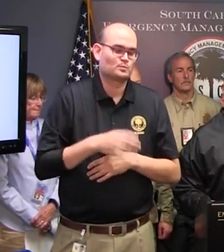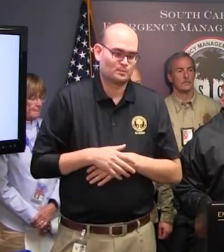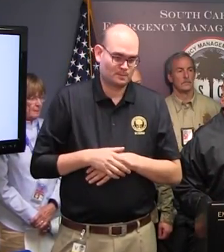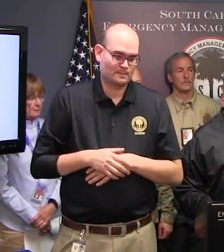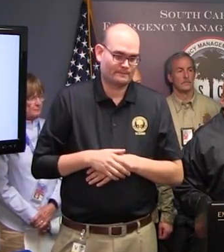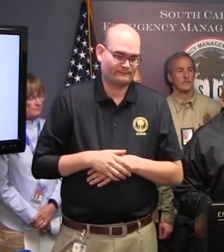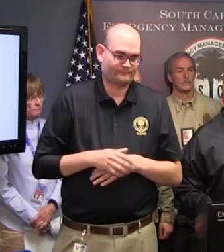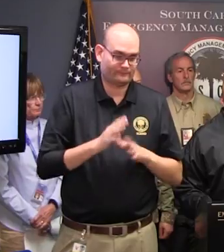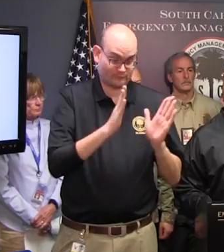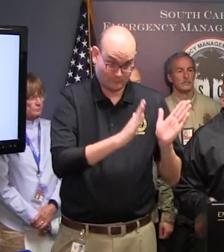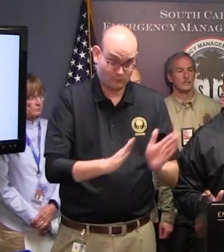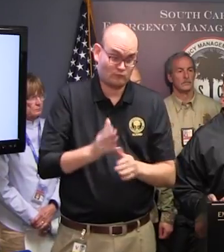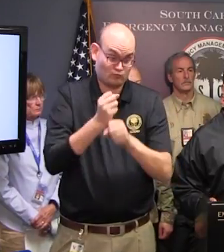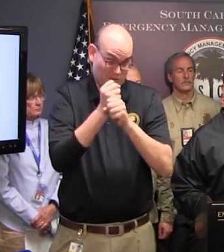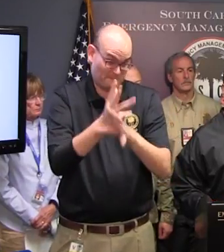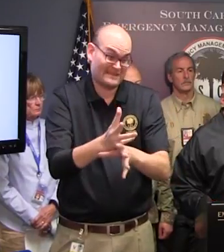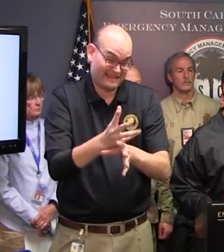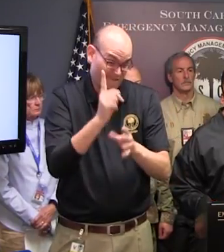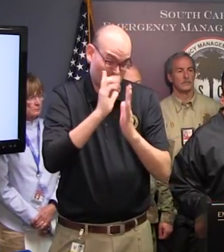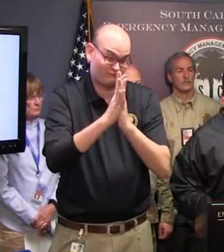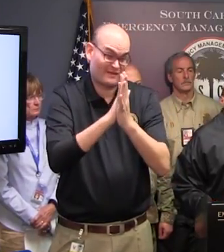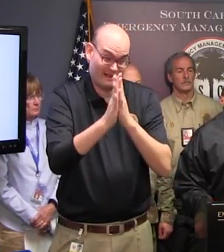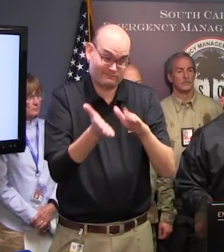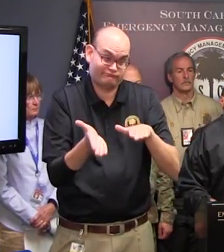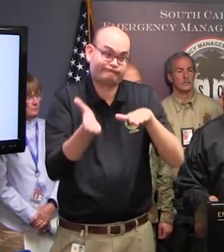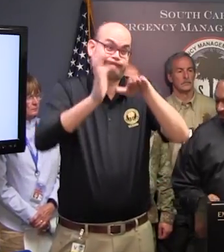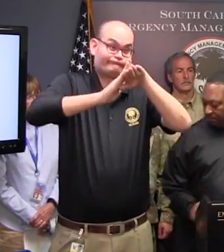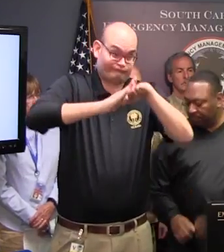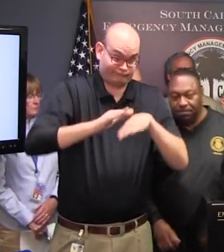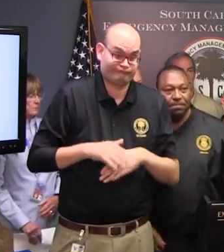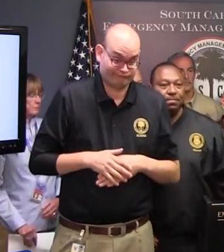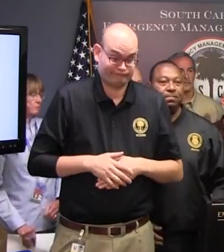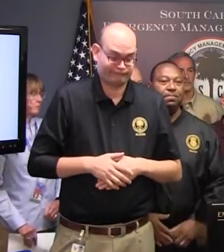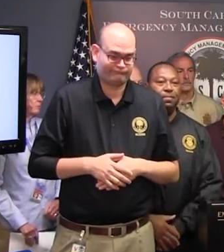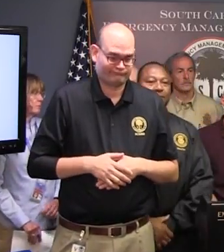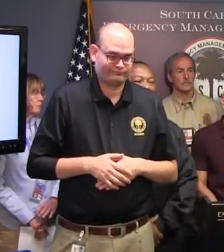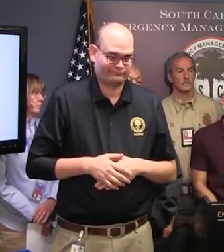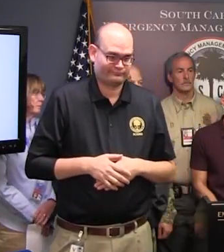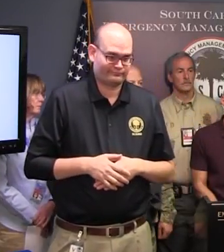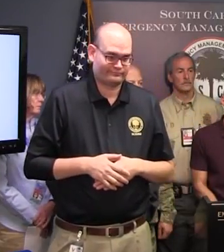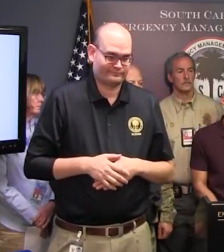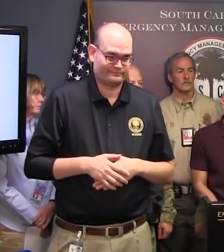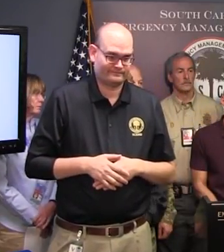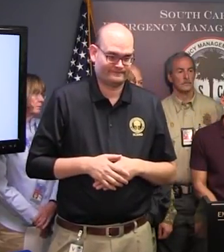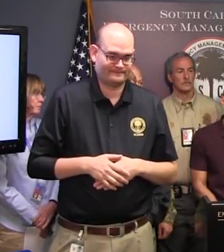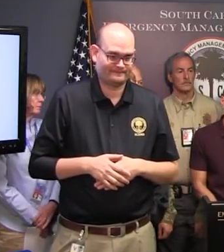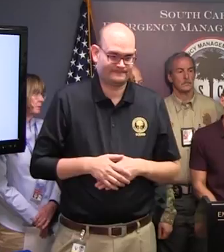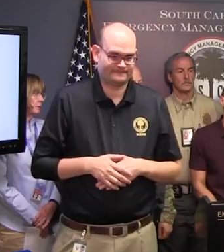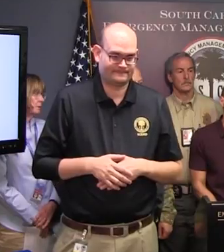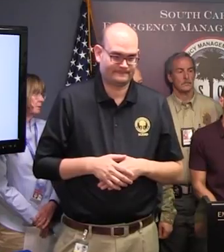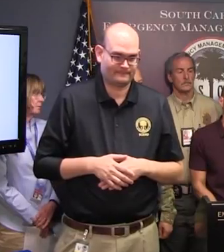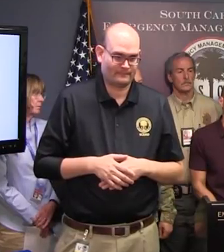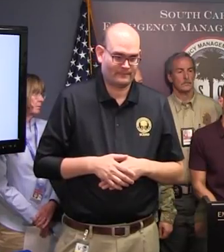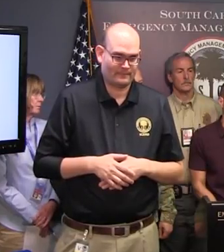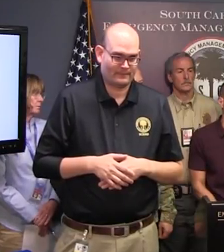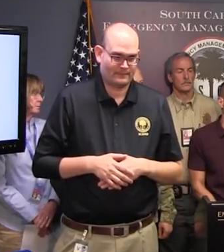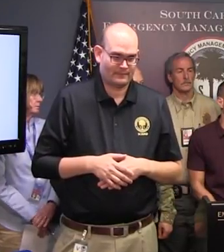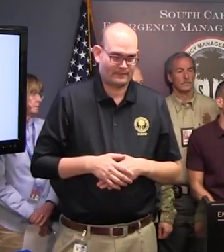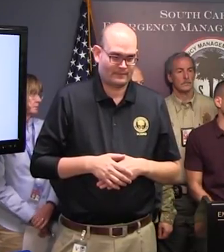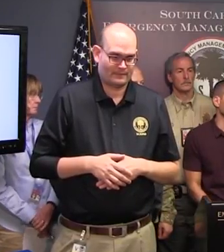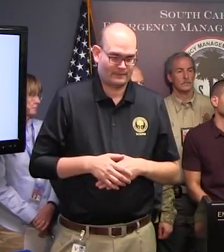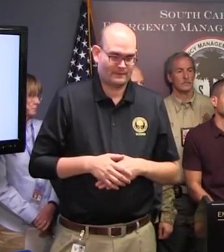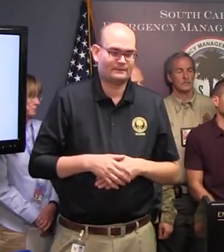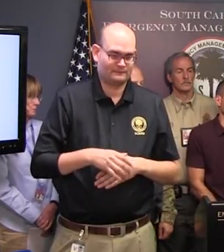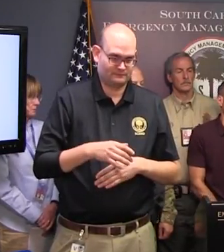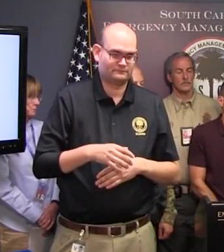for that influx of traffic returning. Thank you, Governor. Thank you, Director Smith. Director Alvin Taylor, DNR,